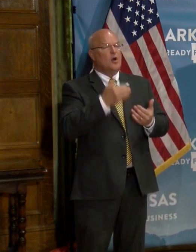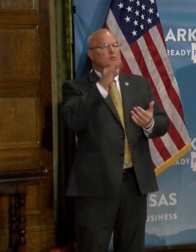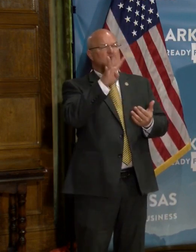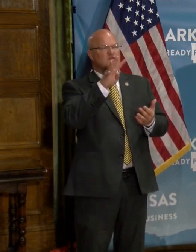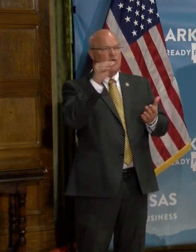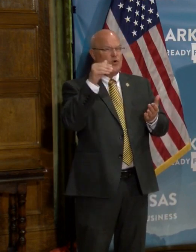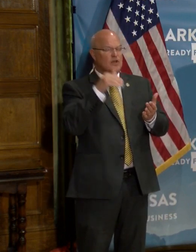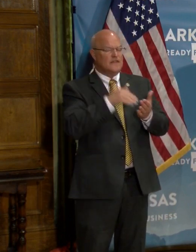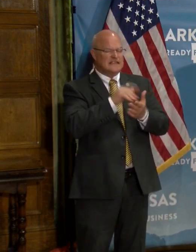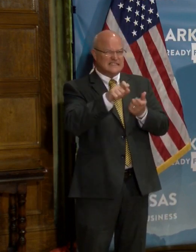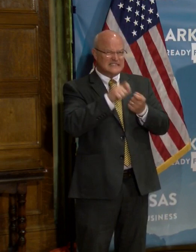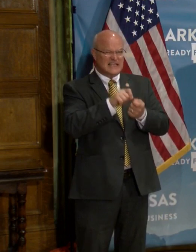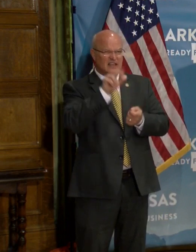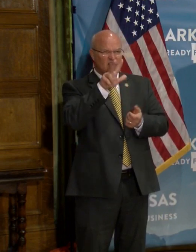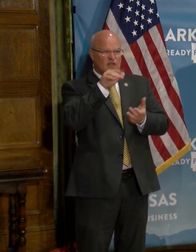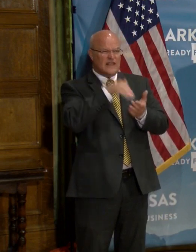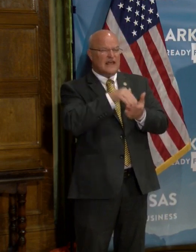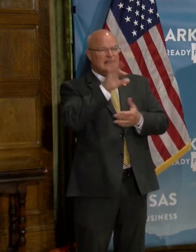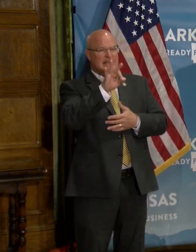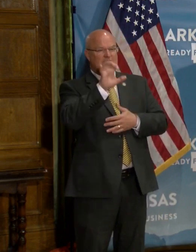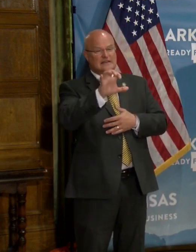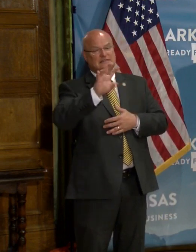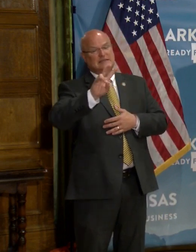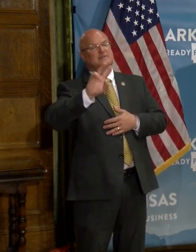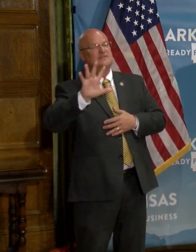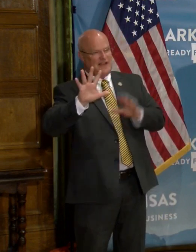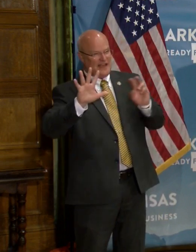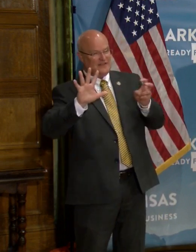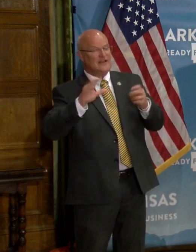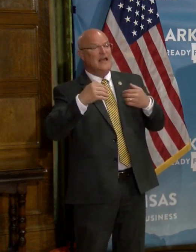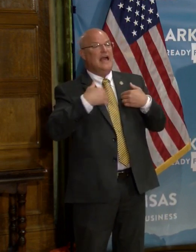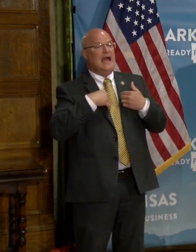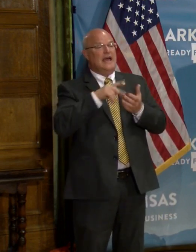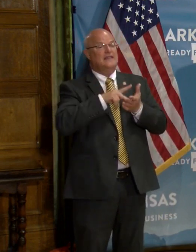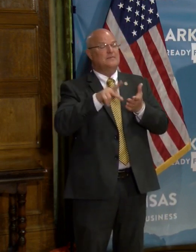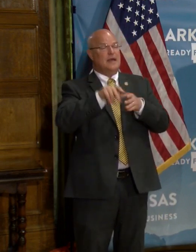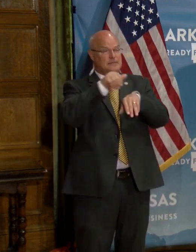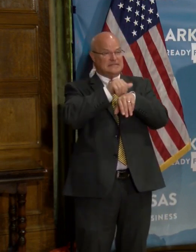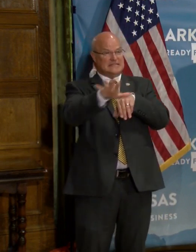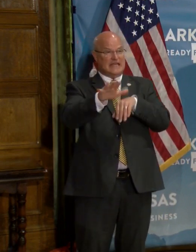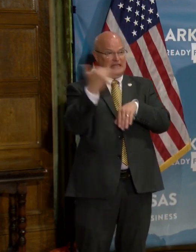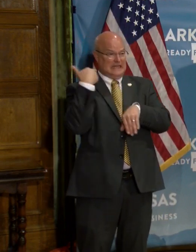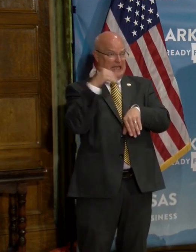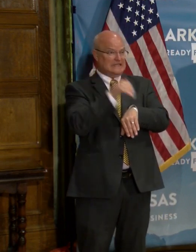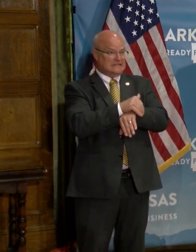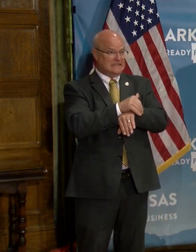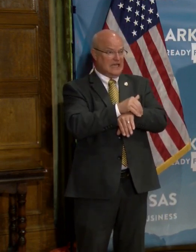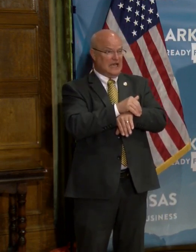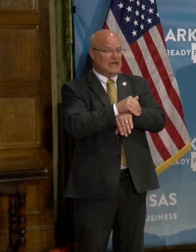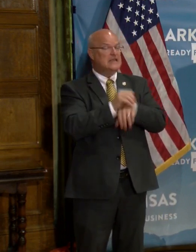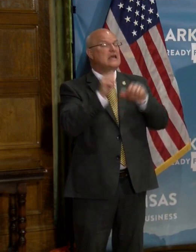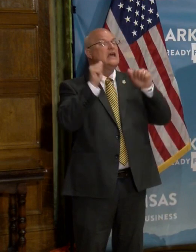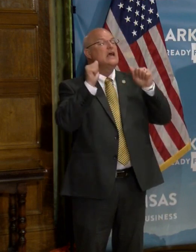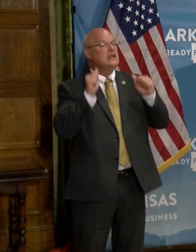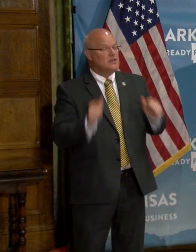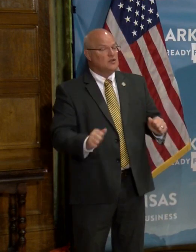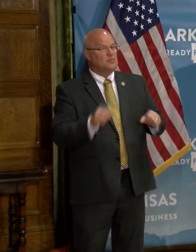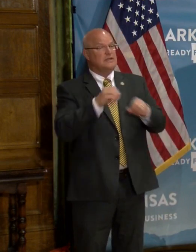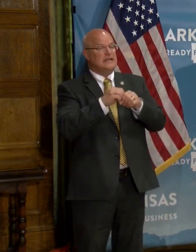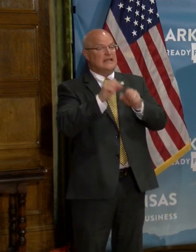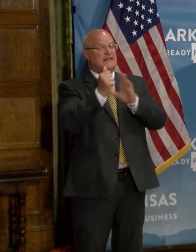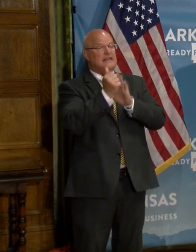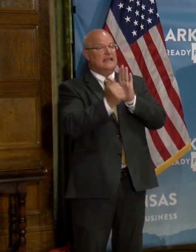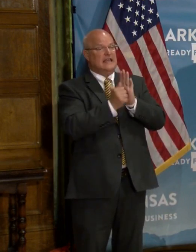4,000, exactly 3,975, had the payments sent out last night and could be in the claimant's